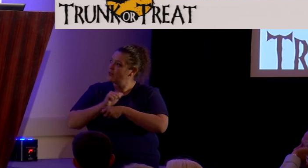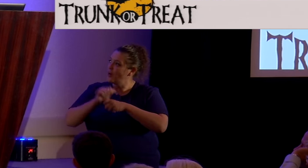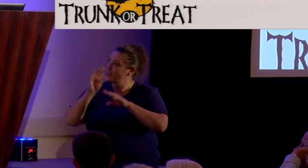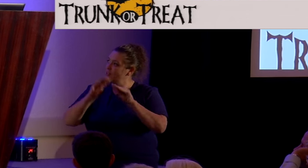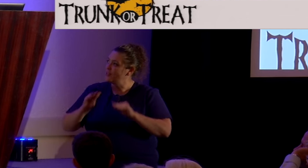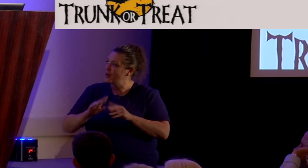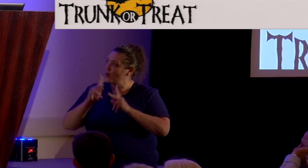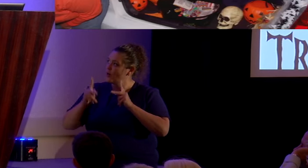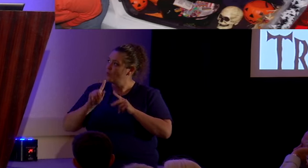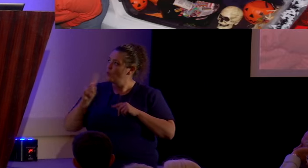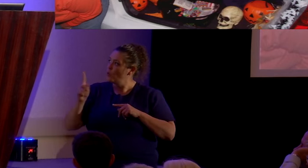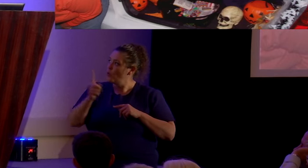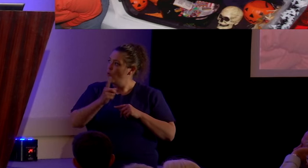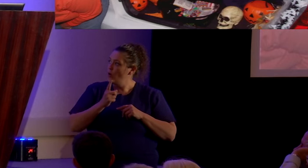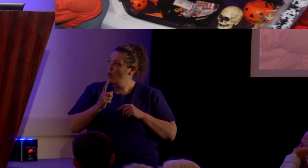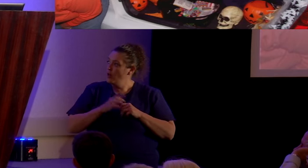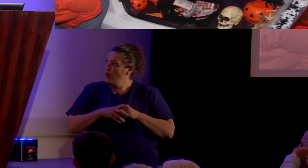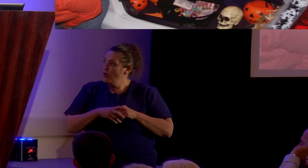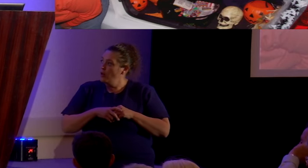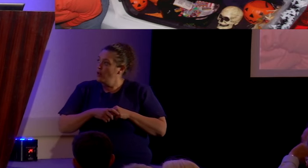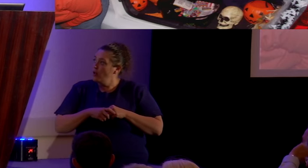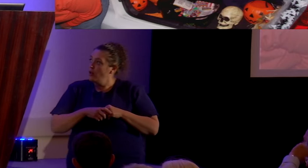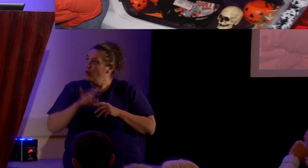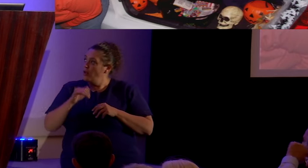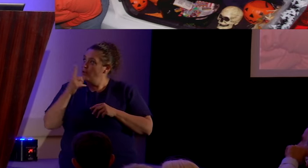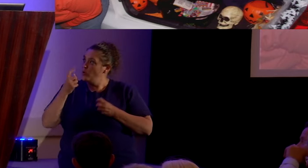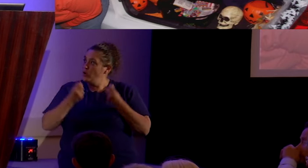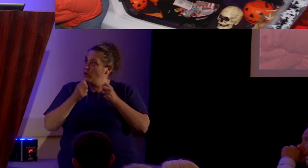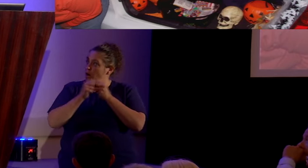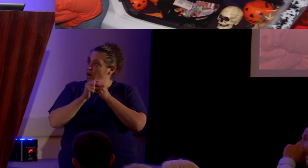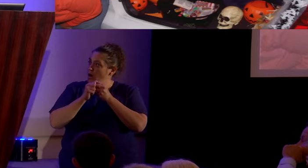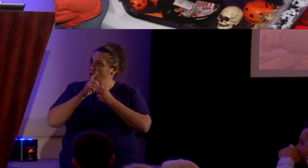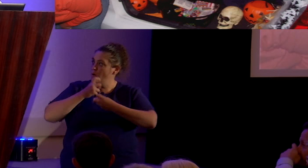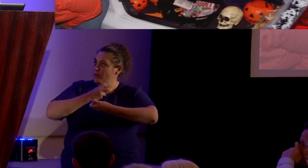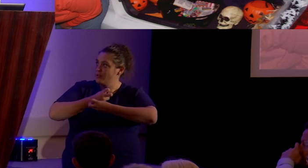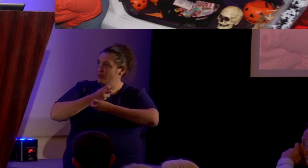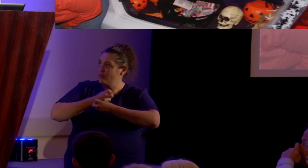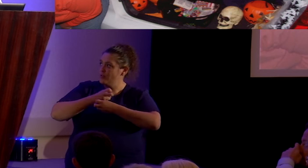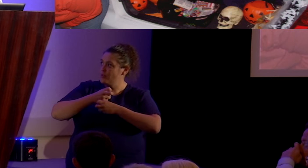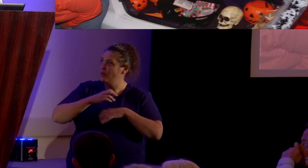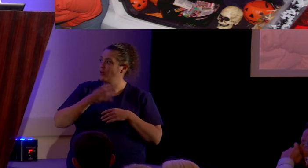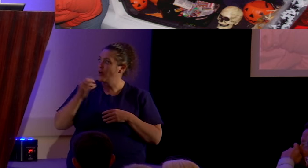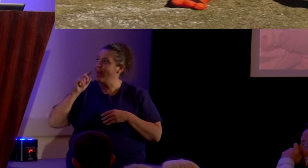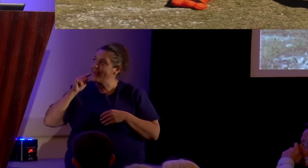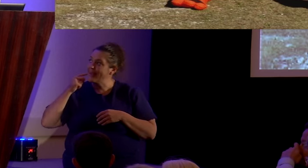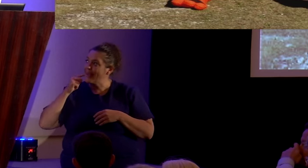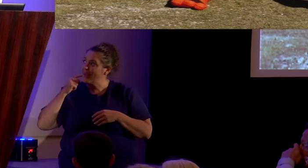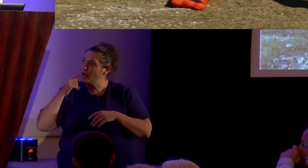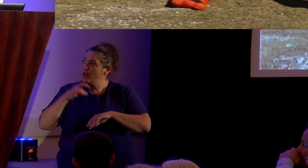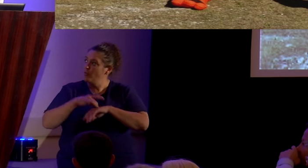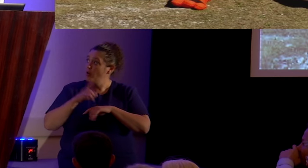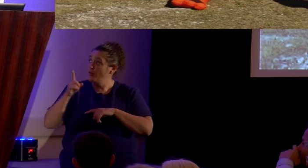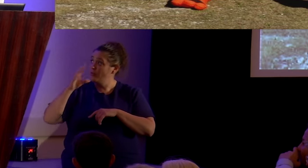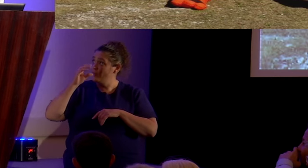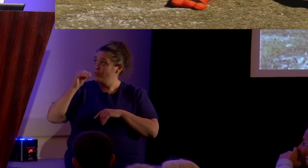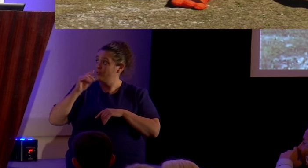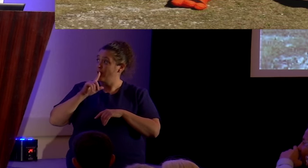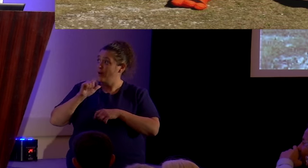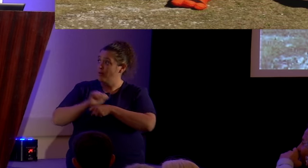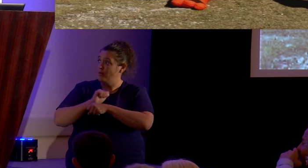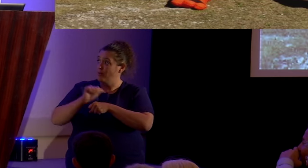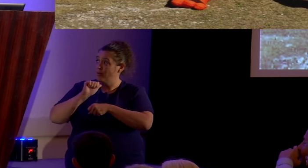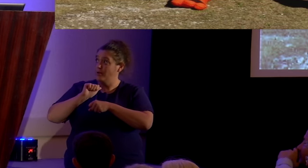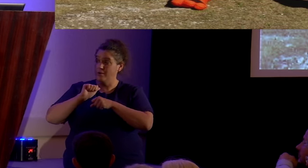there are people going place to place. Here's a car that's got a skull hanging a skeleton with some candy and pumpkins. This guy went all out